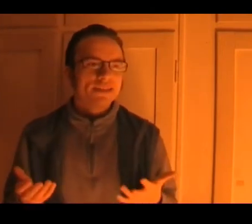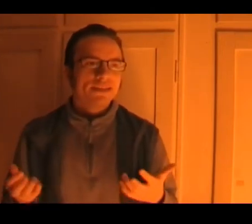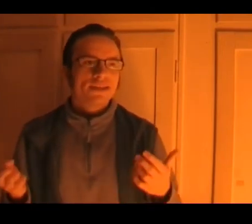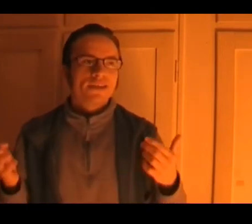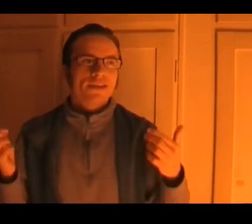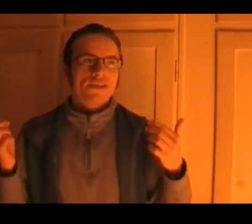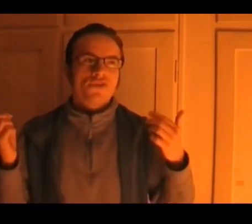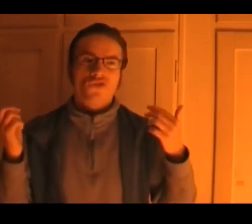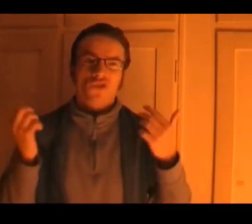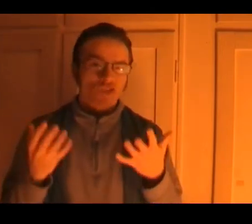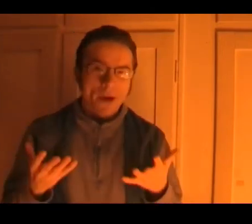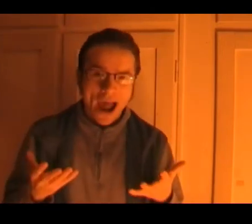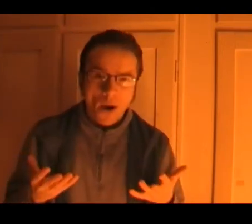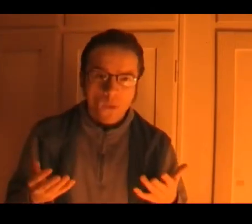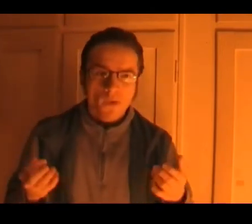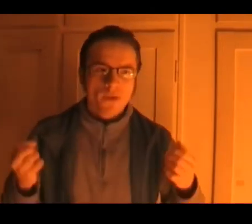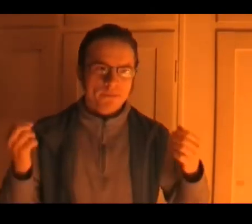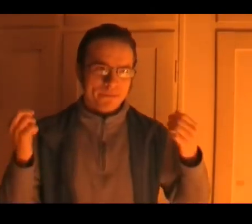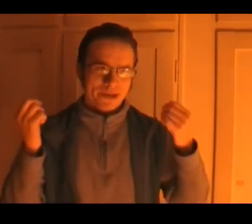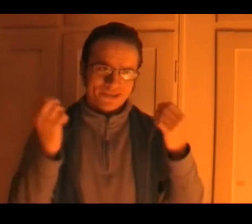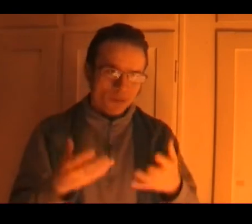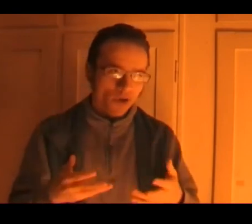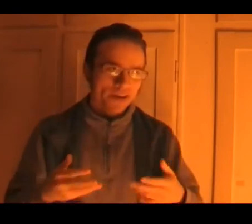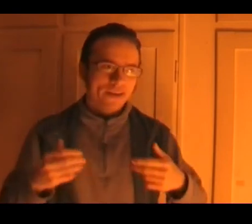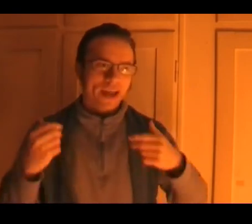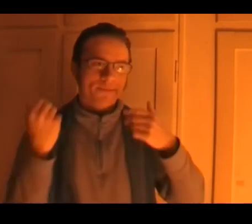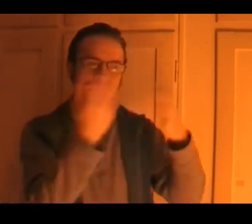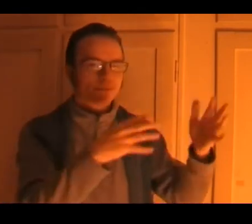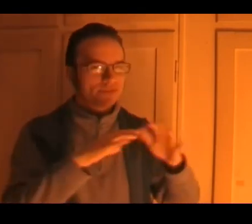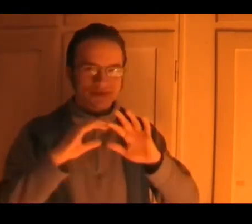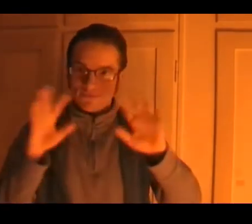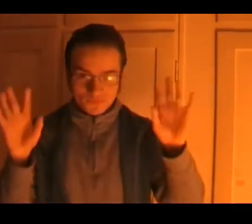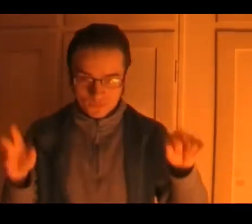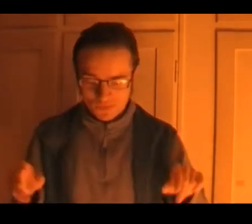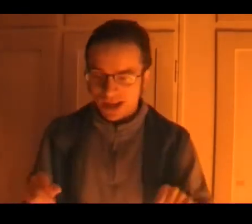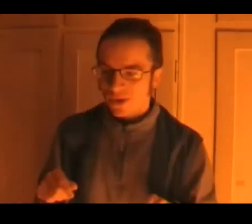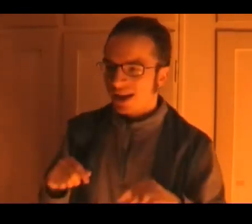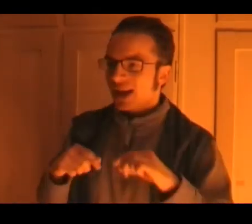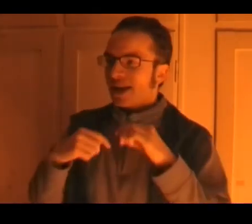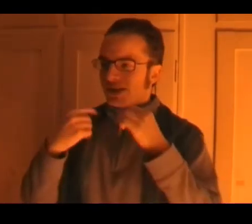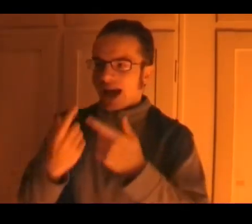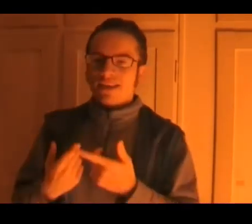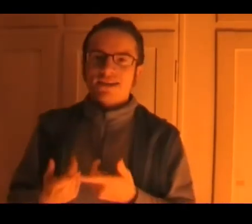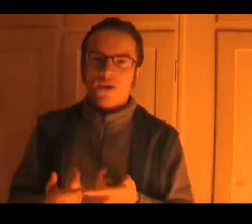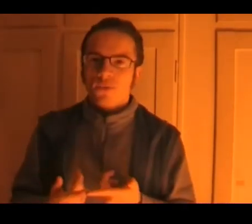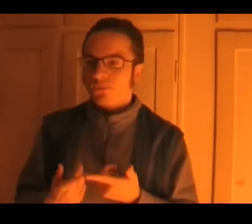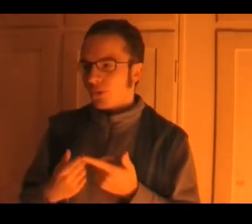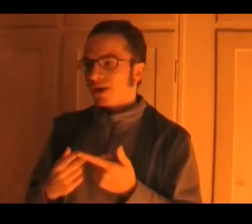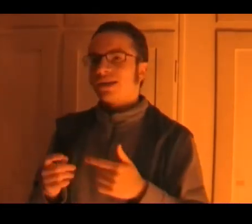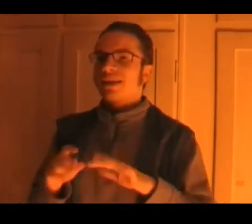somehow by someone and put up anyway and that's how we're watching that